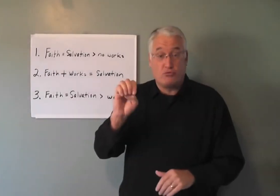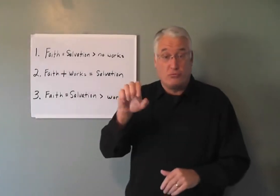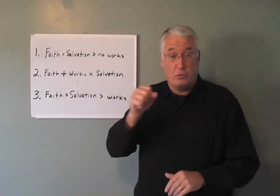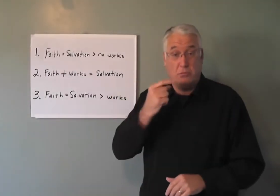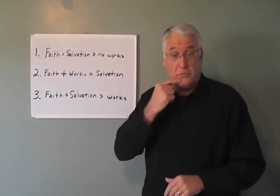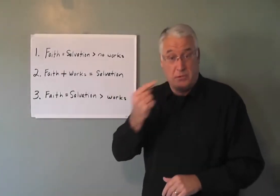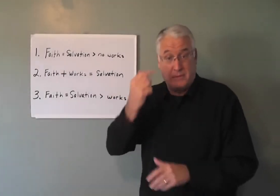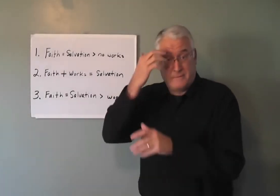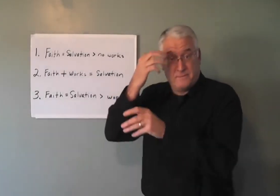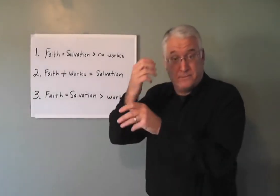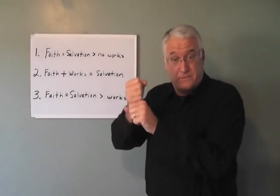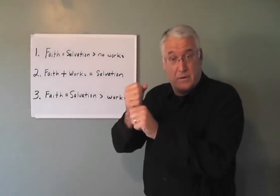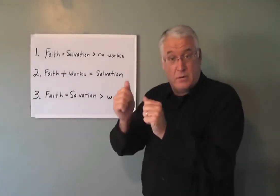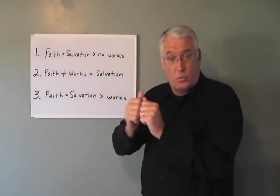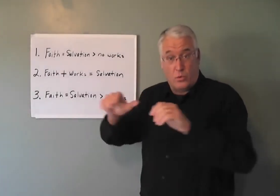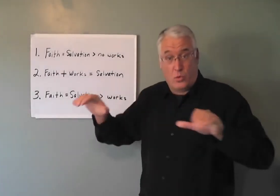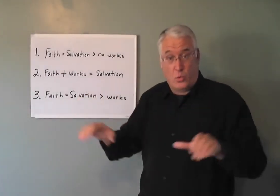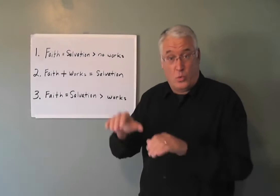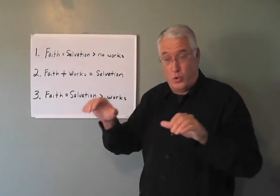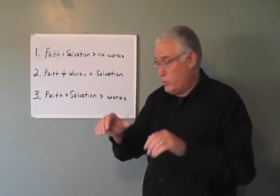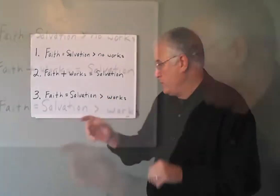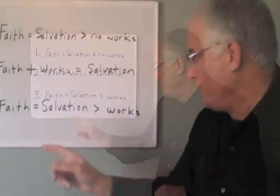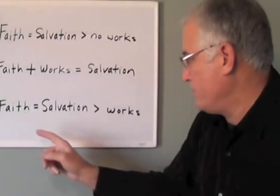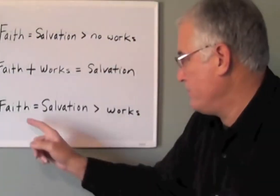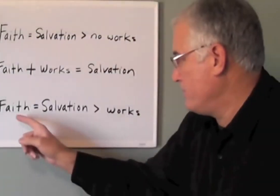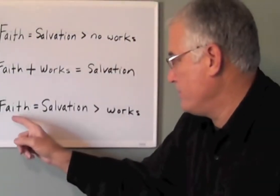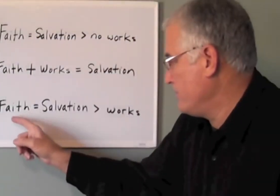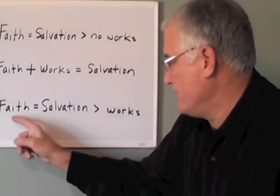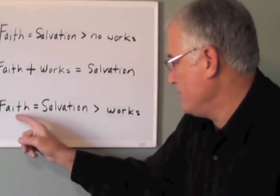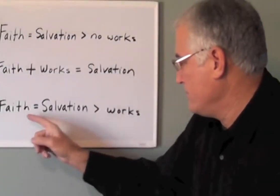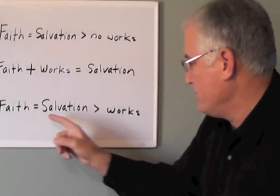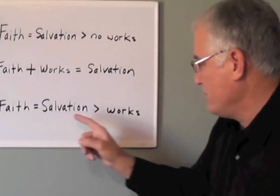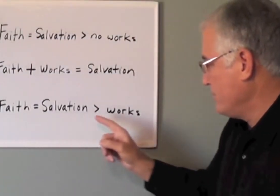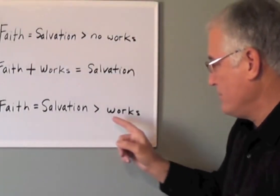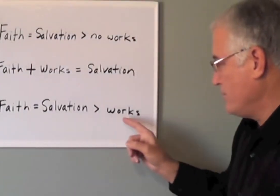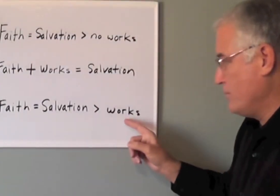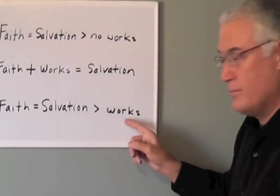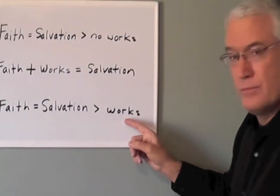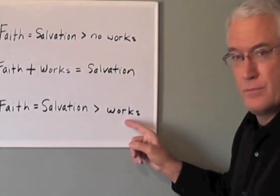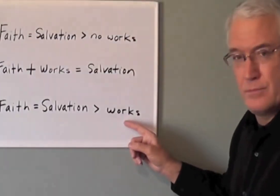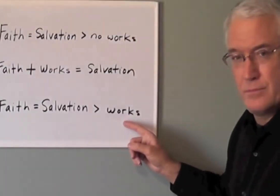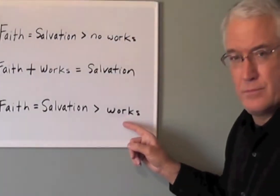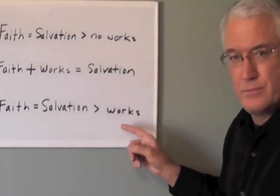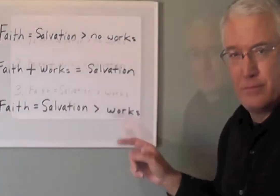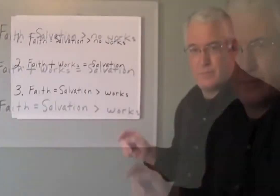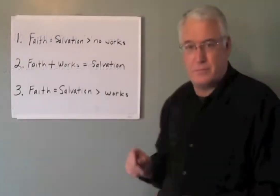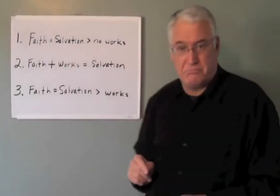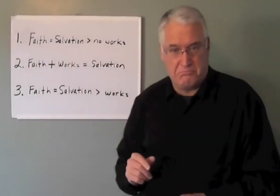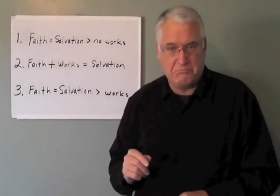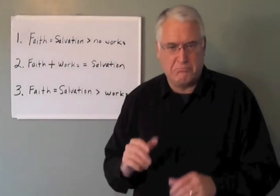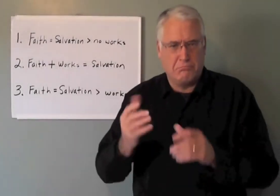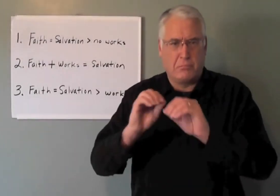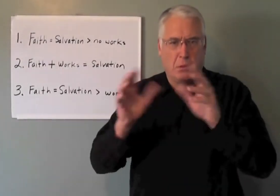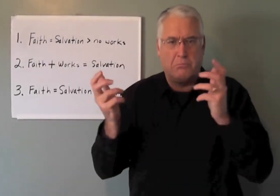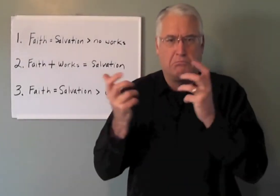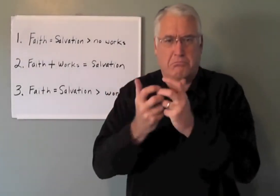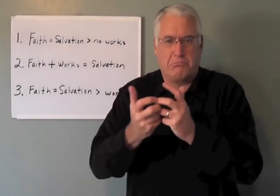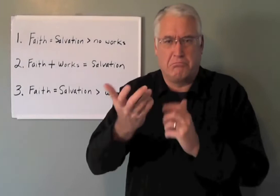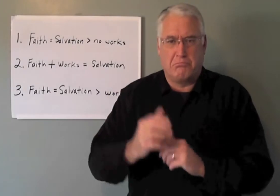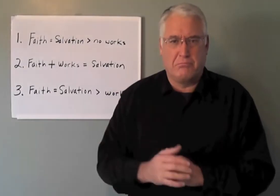James, he says faith with works. You see? They both match.